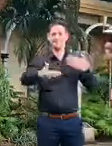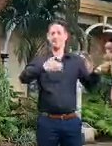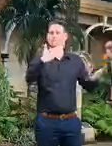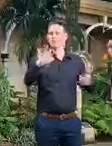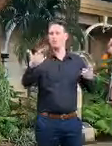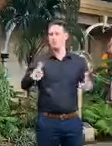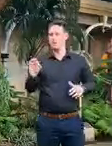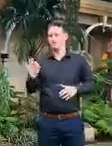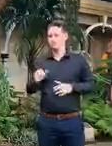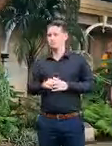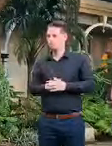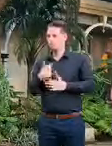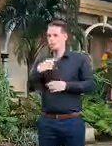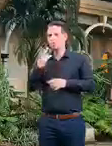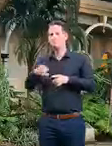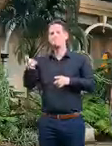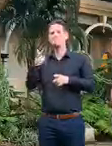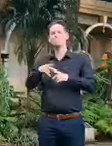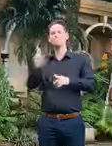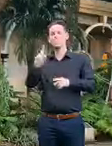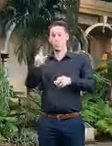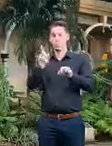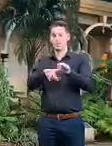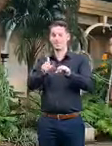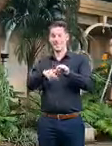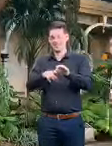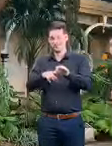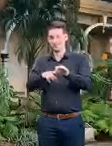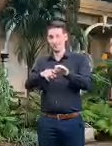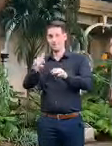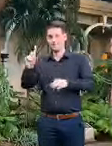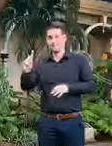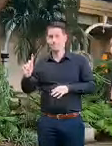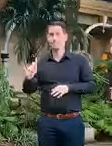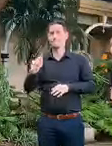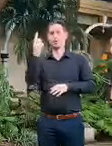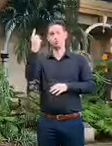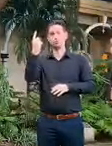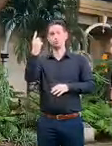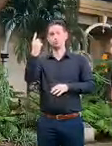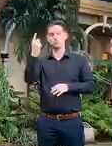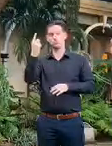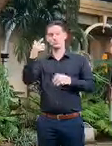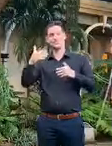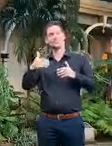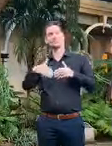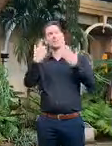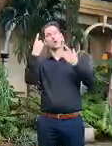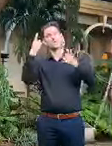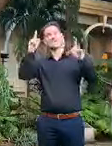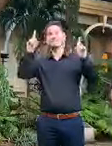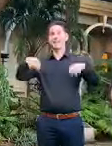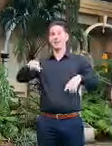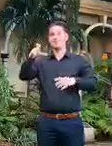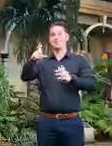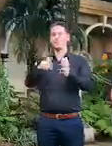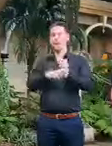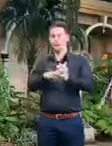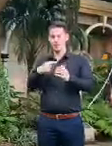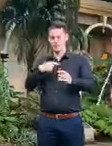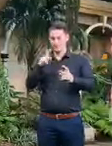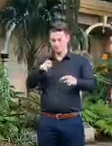also want to reiterate that queensland was the first state that from day one we have been